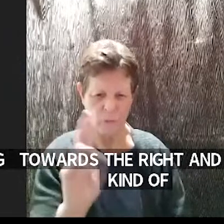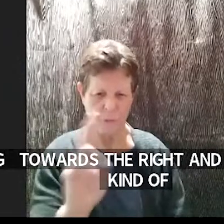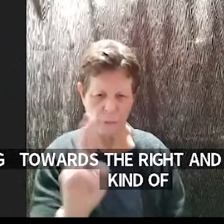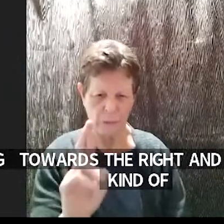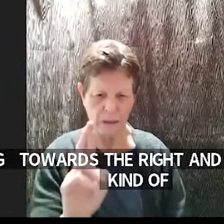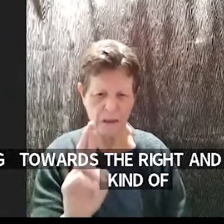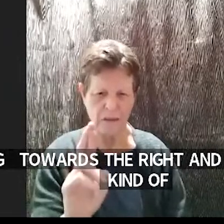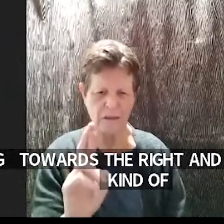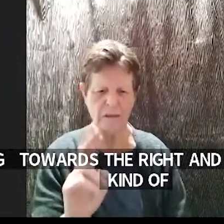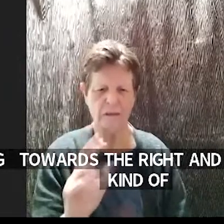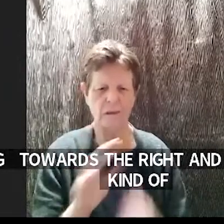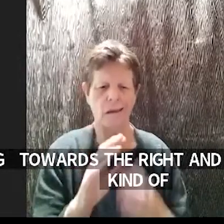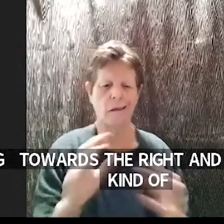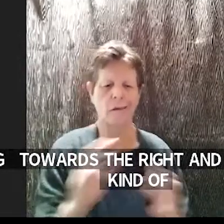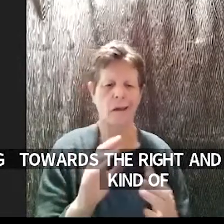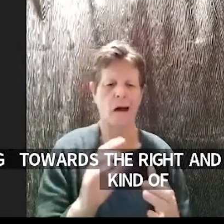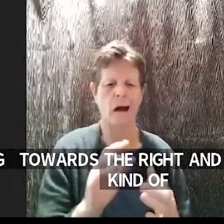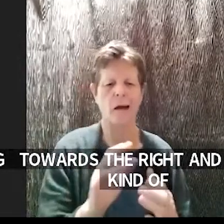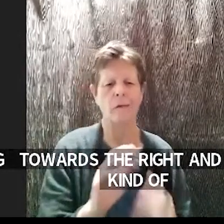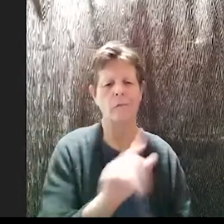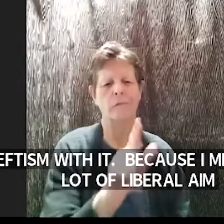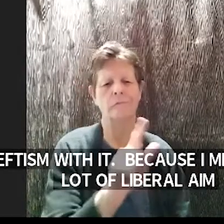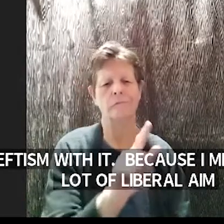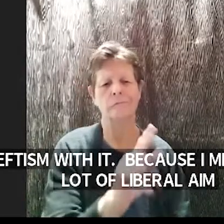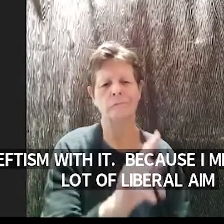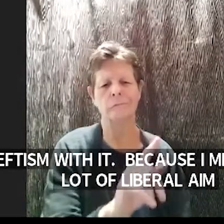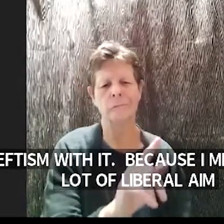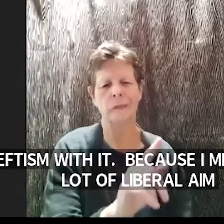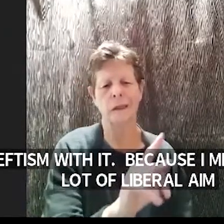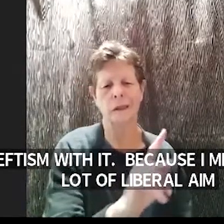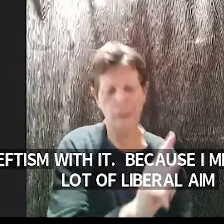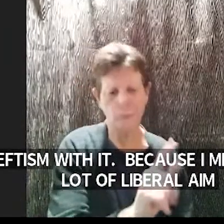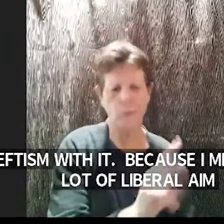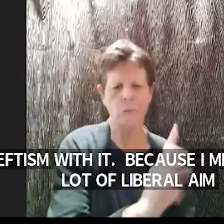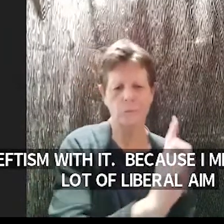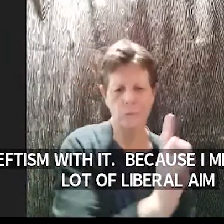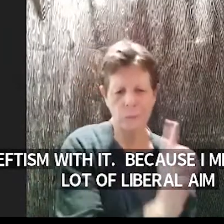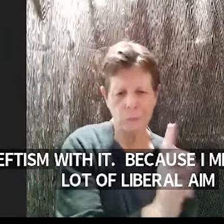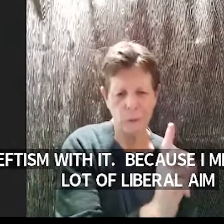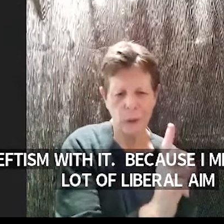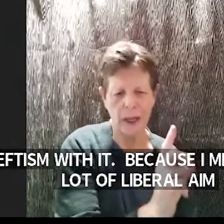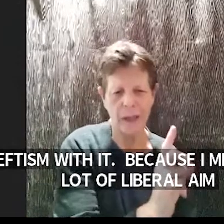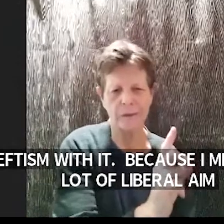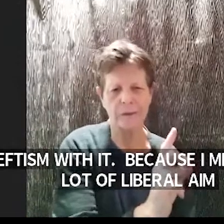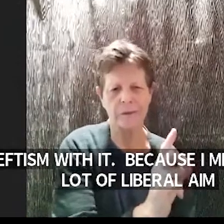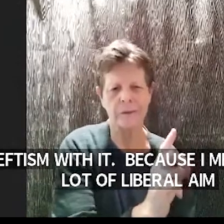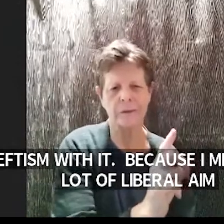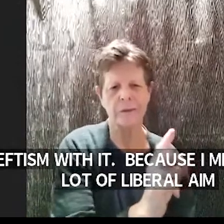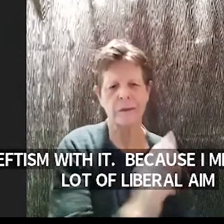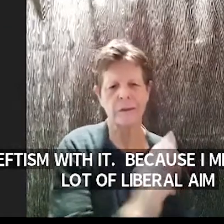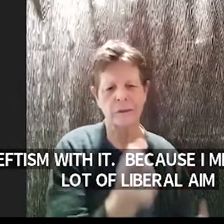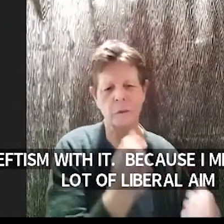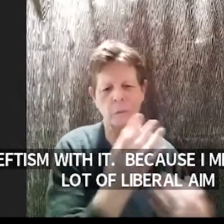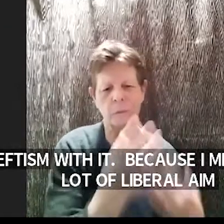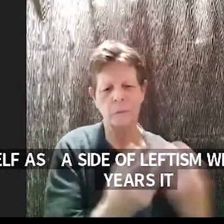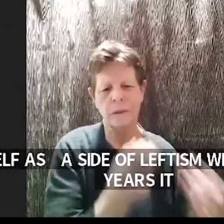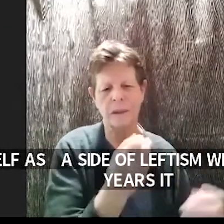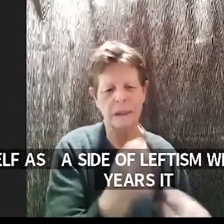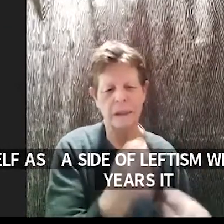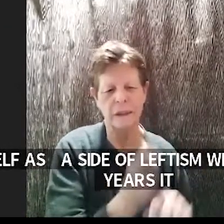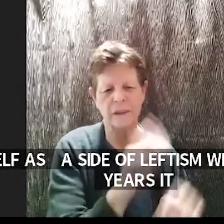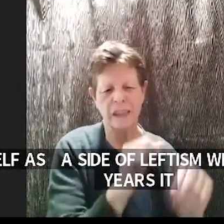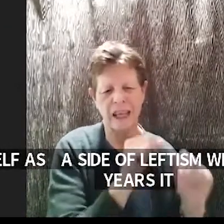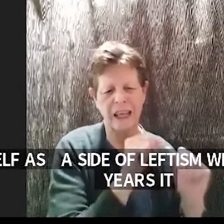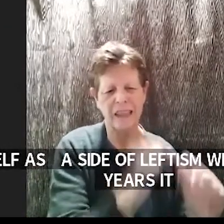itself as as a side of leftism when when over so many years it keeps moving farther and farther to the right to the